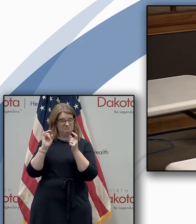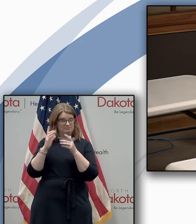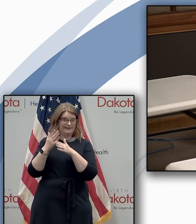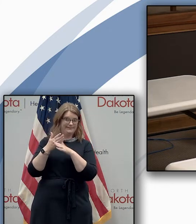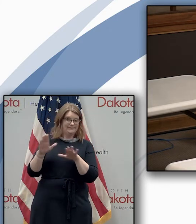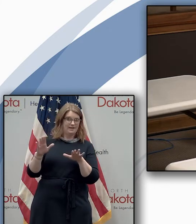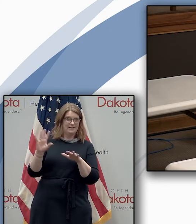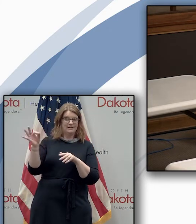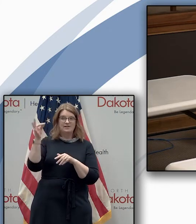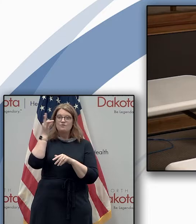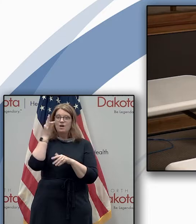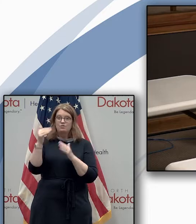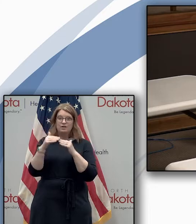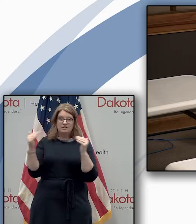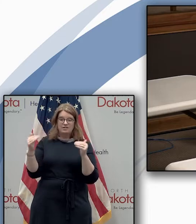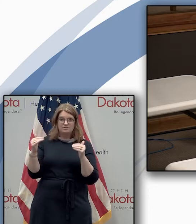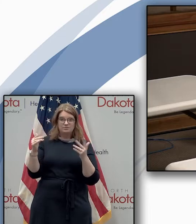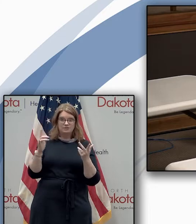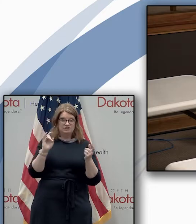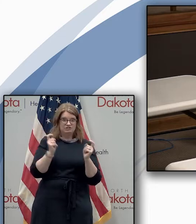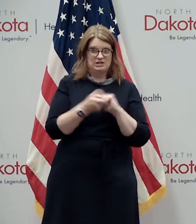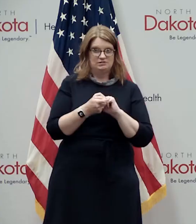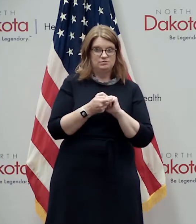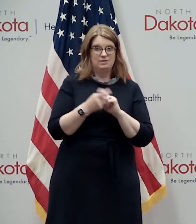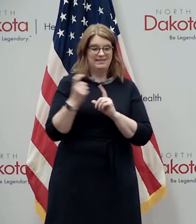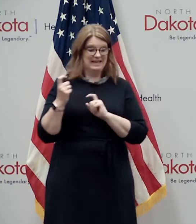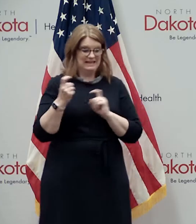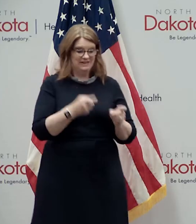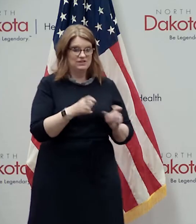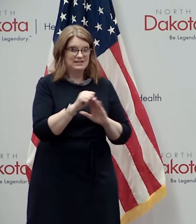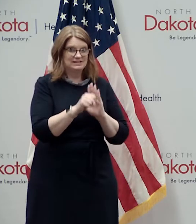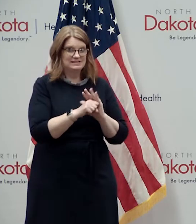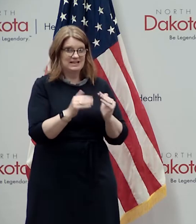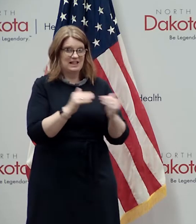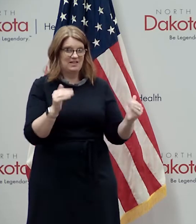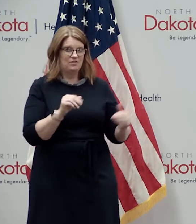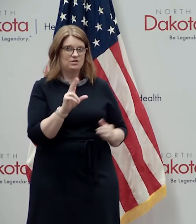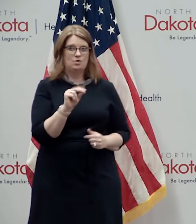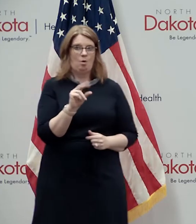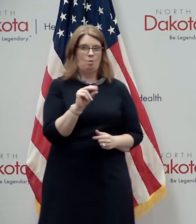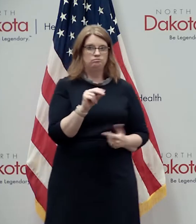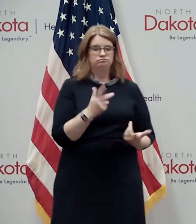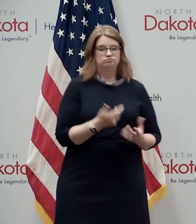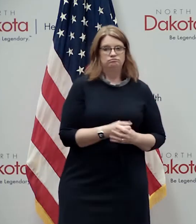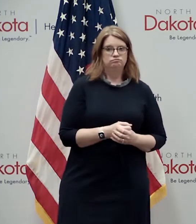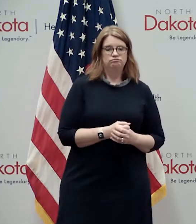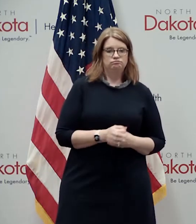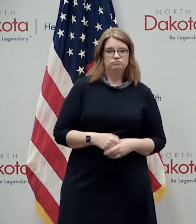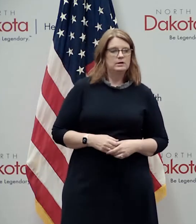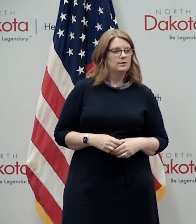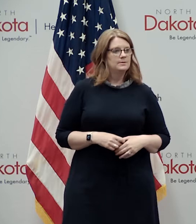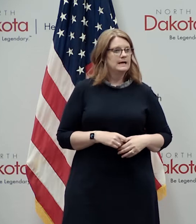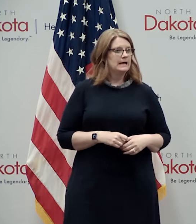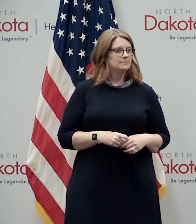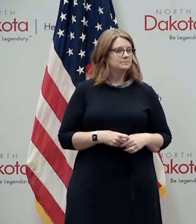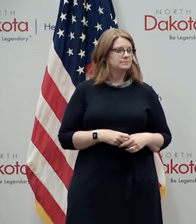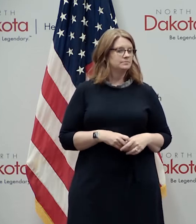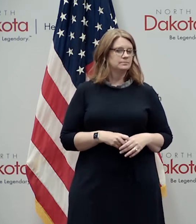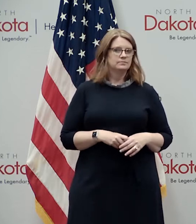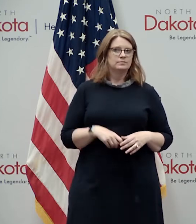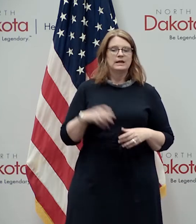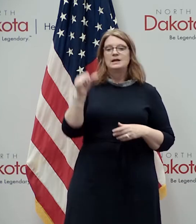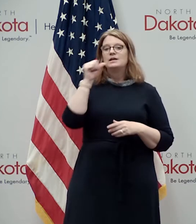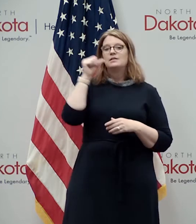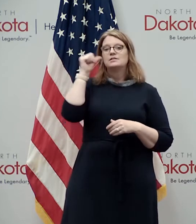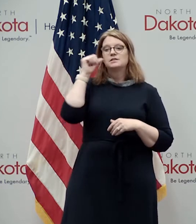resource allocation to the state level uh the answer is no uh we had uh you know a call